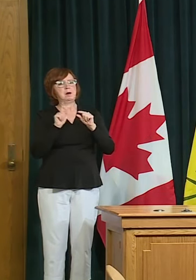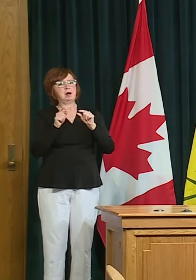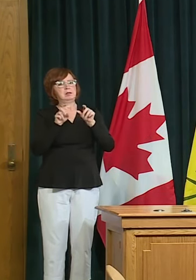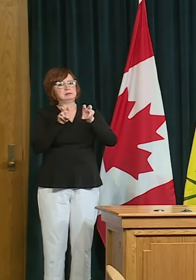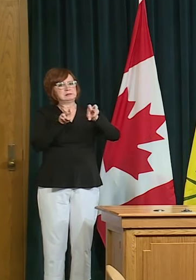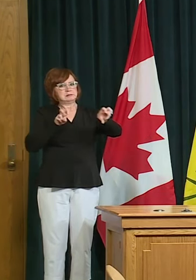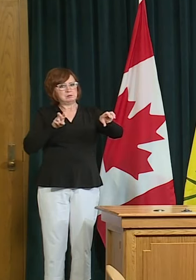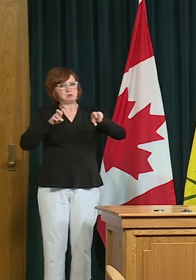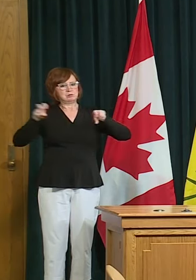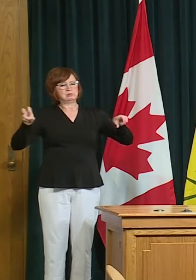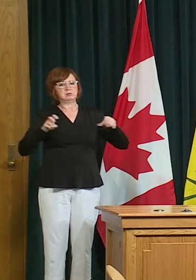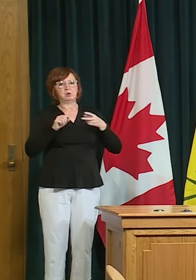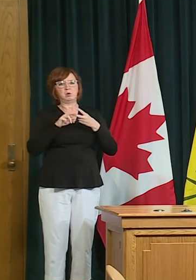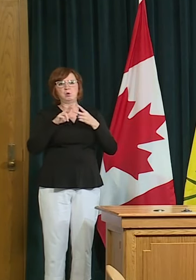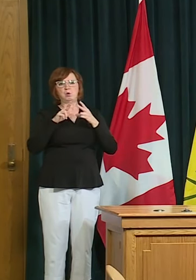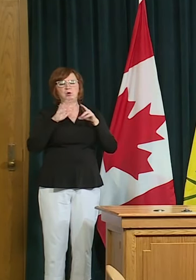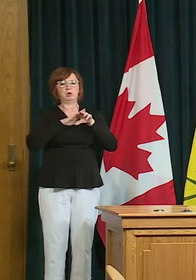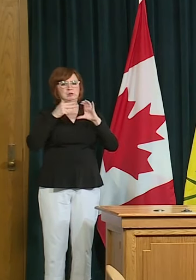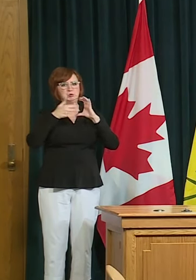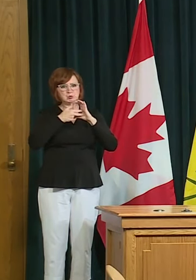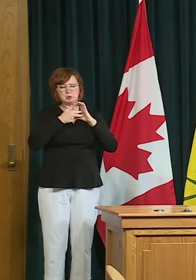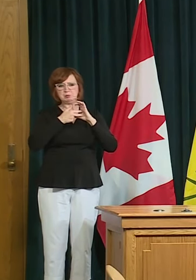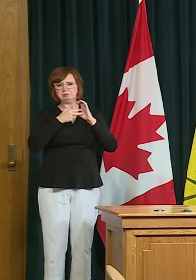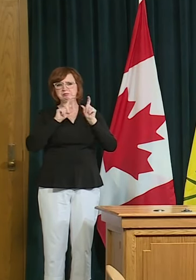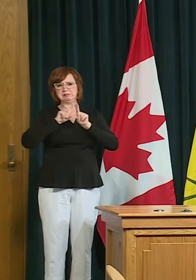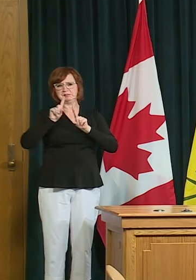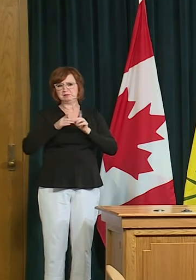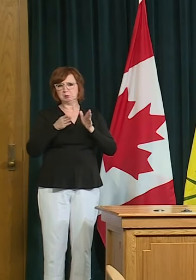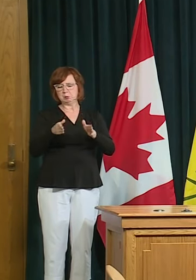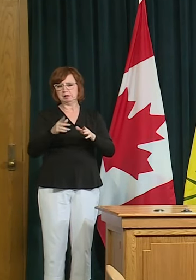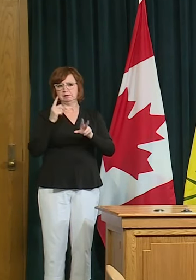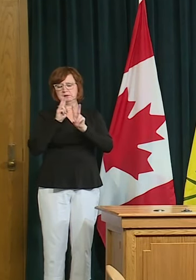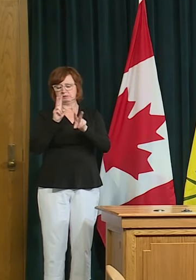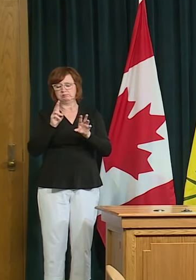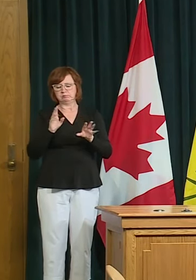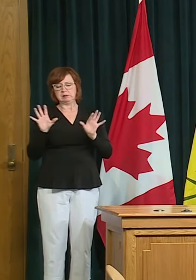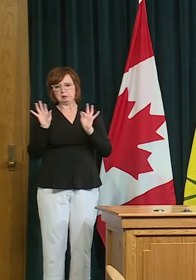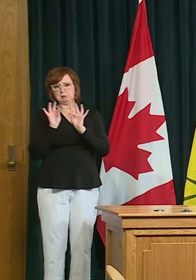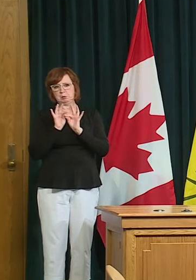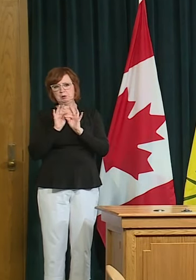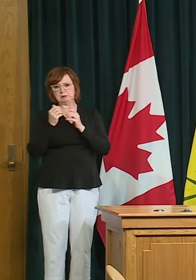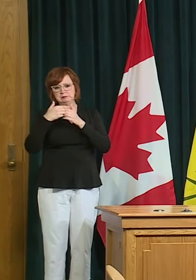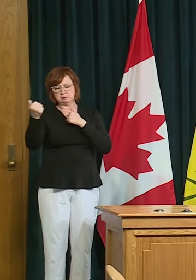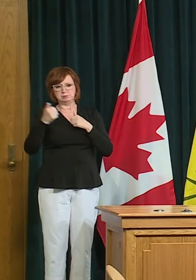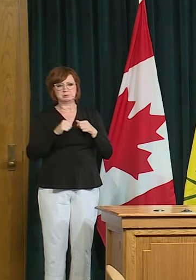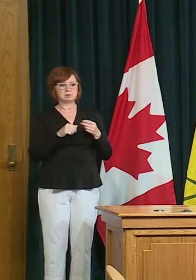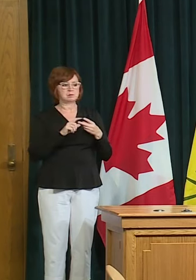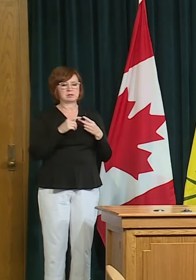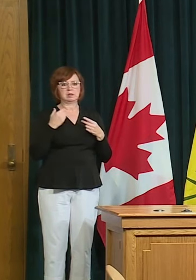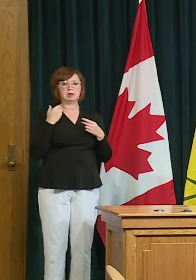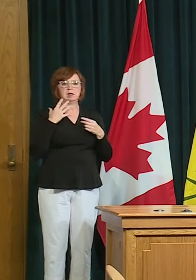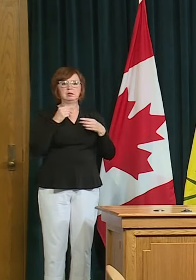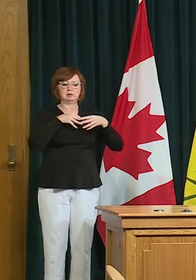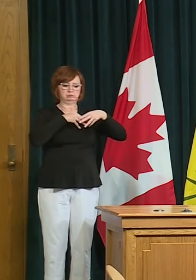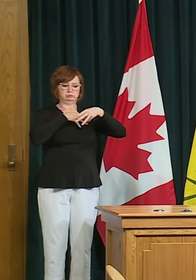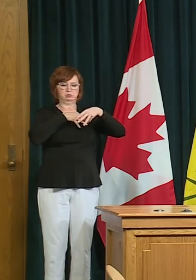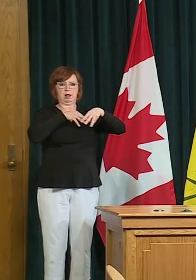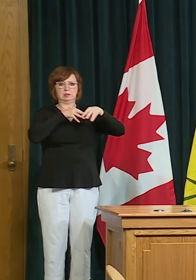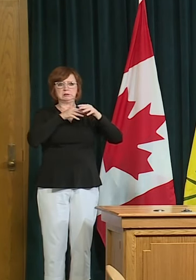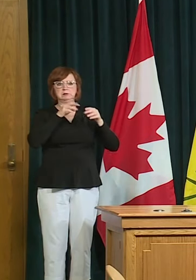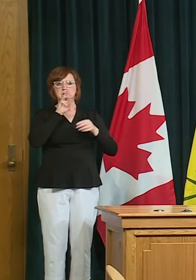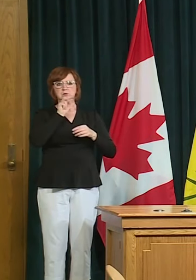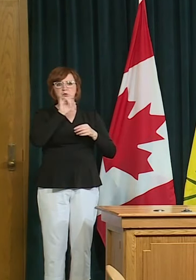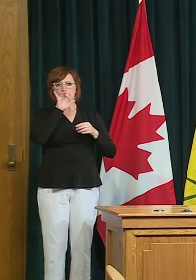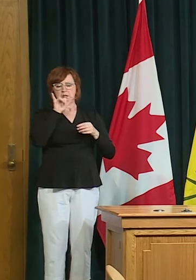again you know there was some guidance issued yesterday that is pretty straightforward that two meters is the absolute minimum staying even